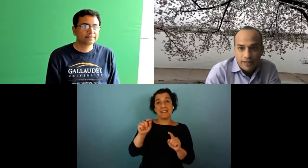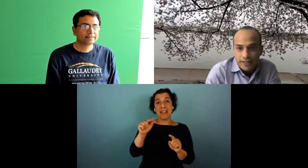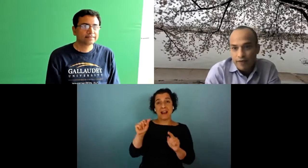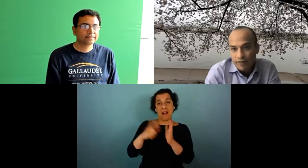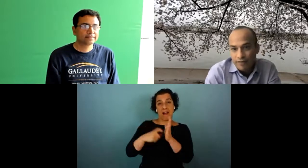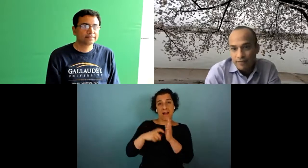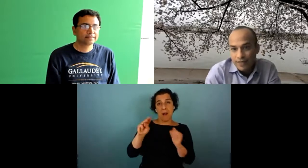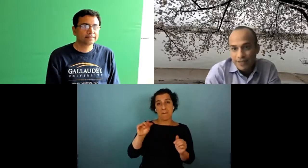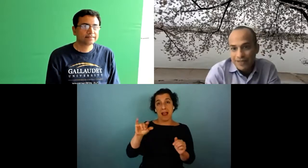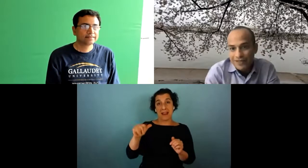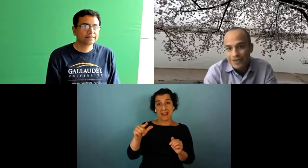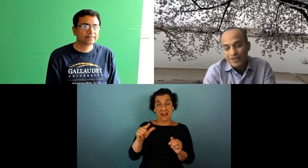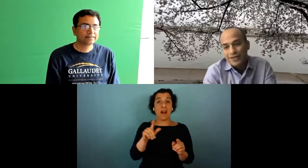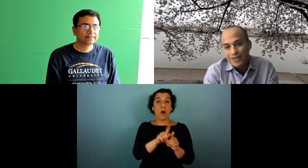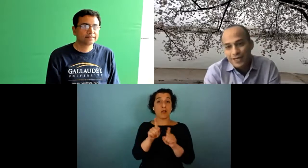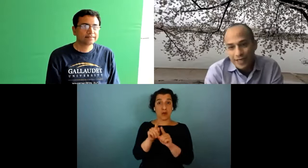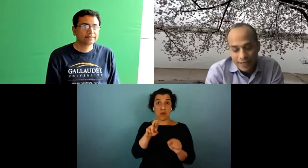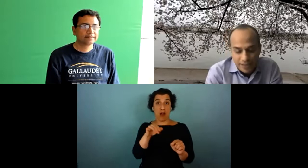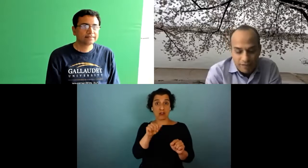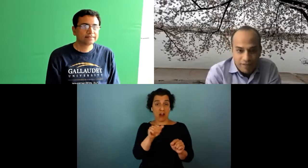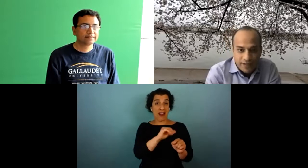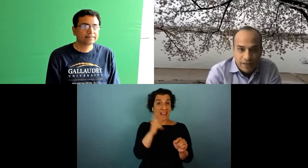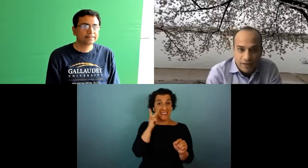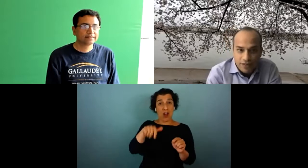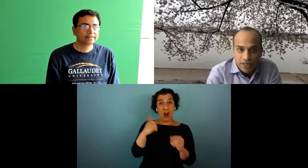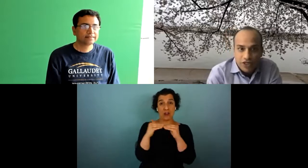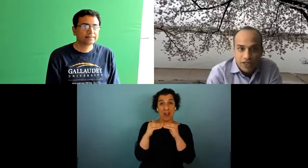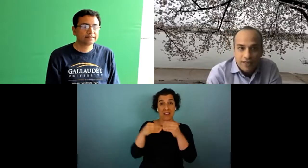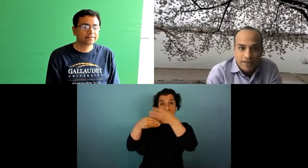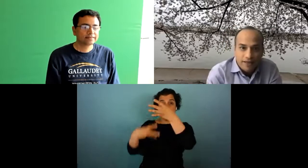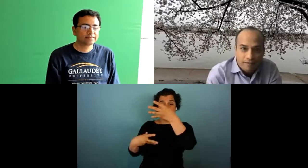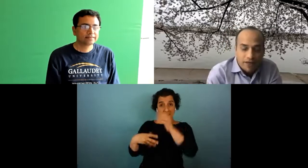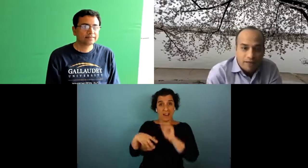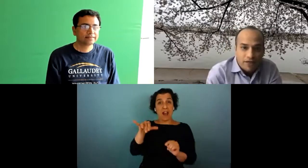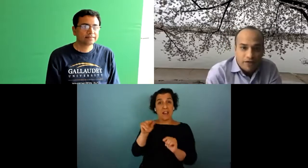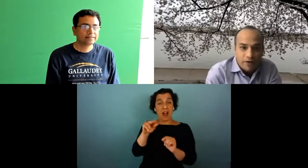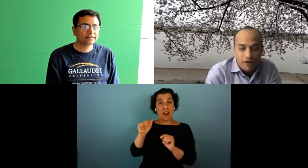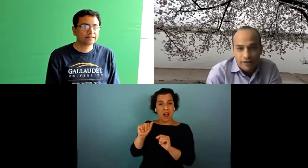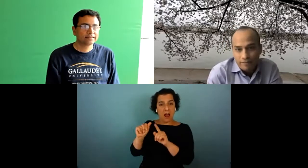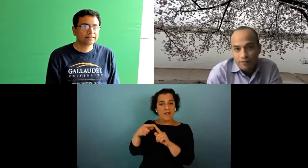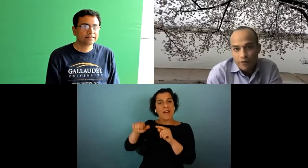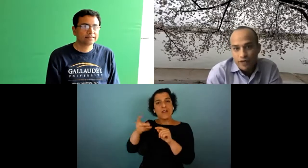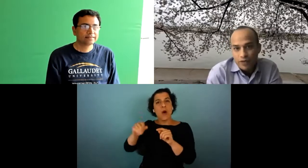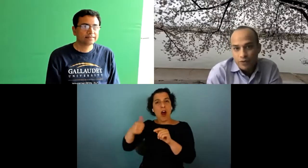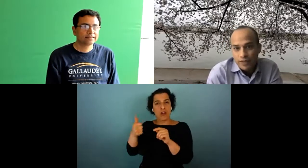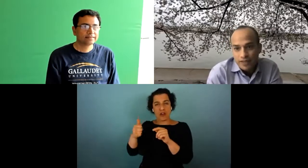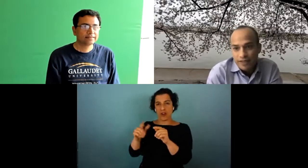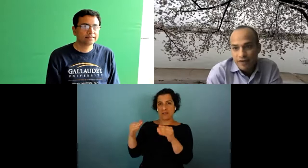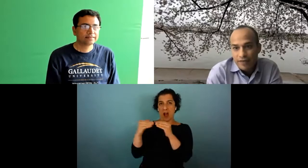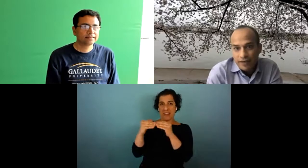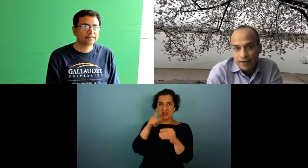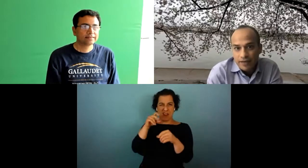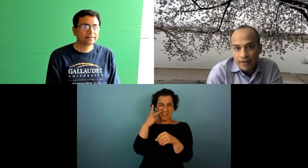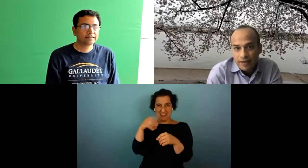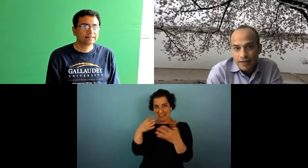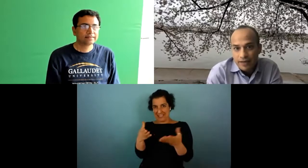colleagues i see one of them in the in the in the attendee list professor yana kosecha and parth patak we all are working towards uh